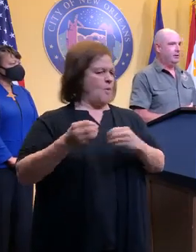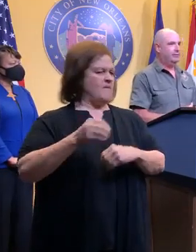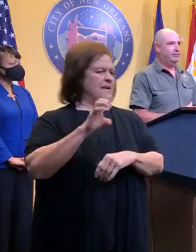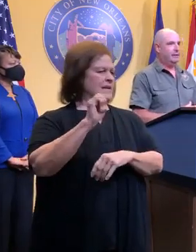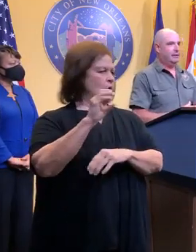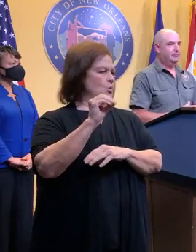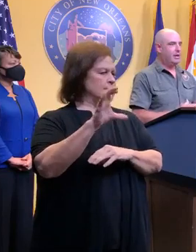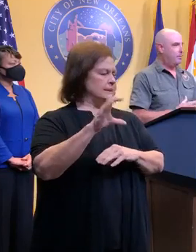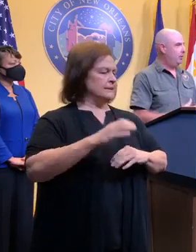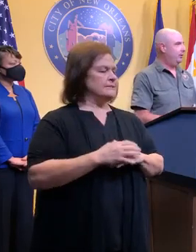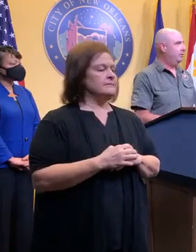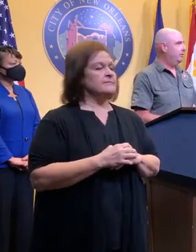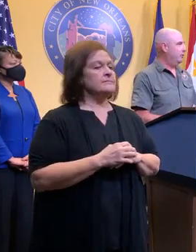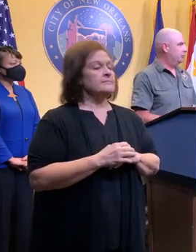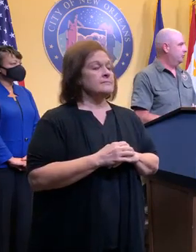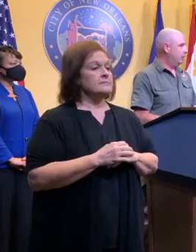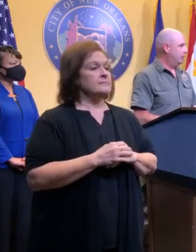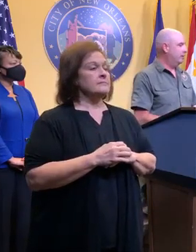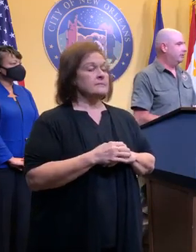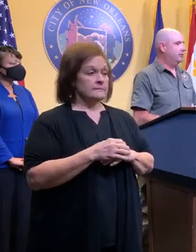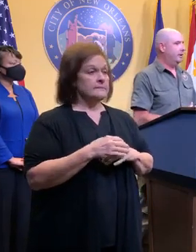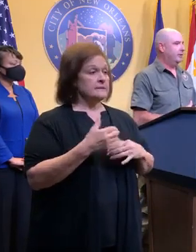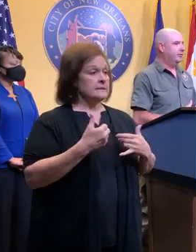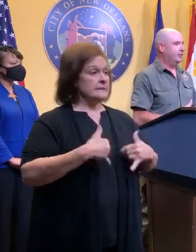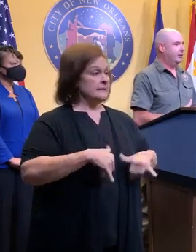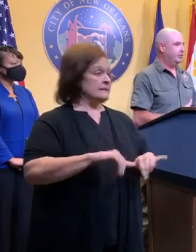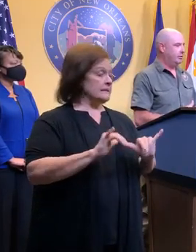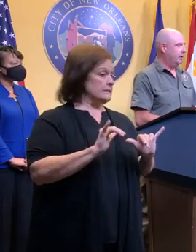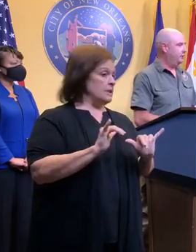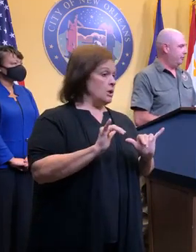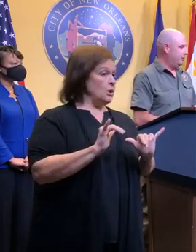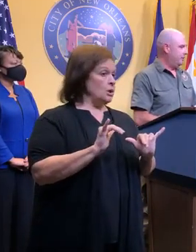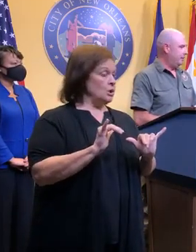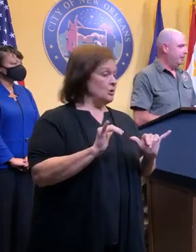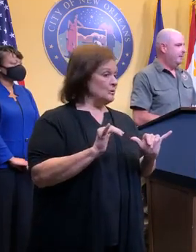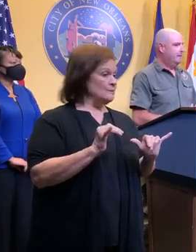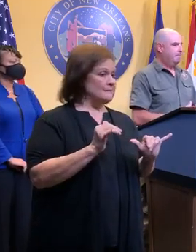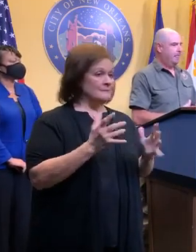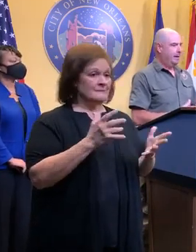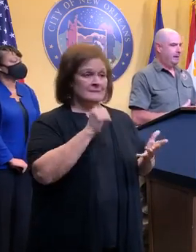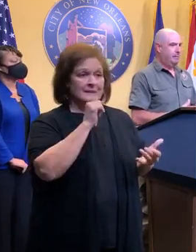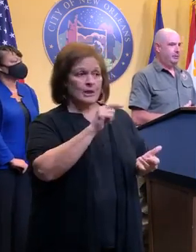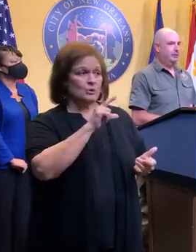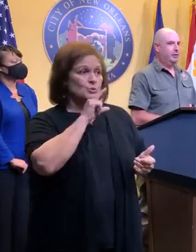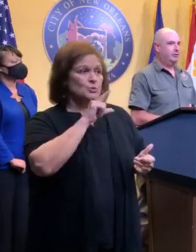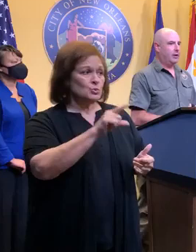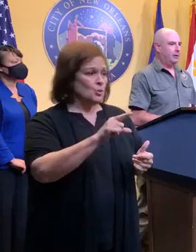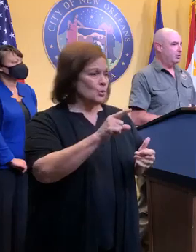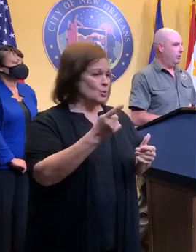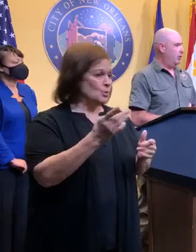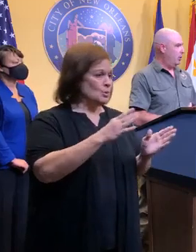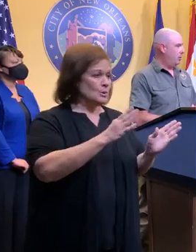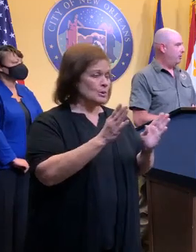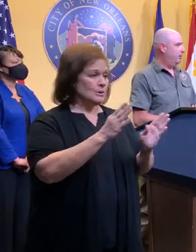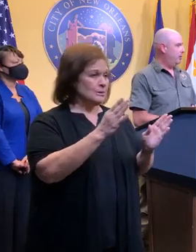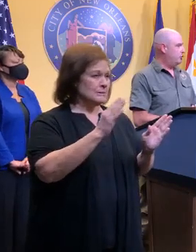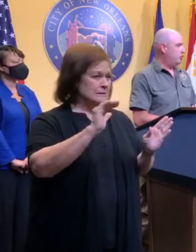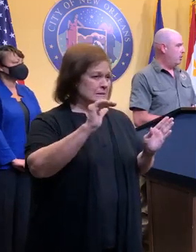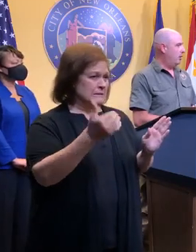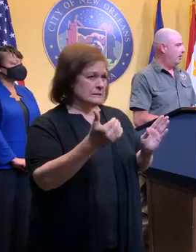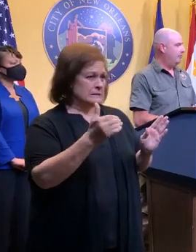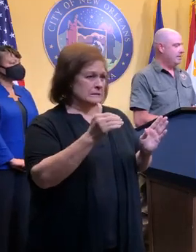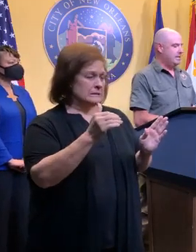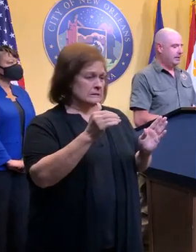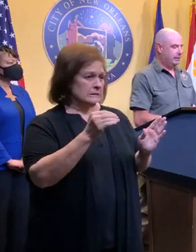a lot of time with this still to look at this. There's still uncertainty. It appears that it's coming over the north